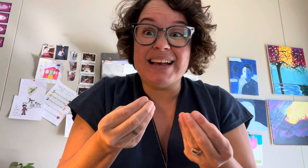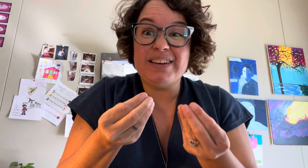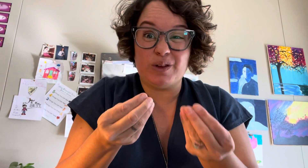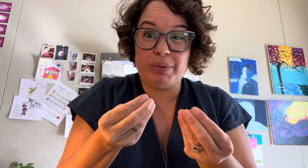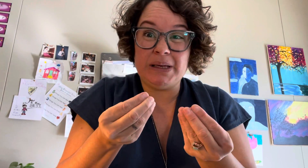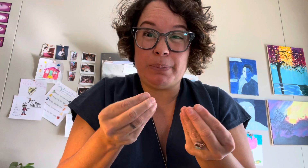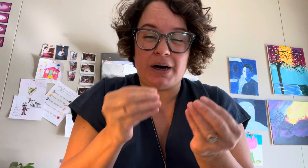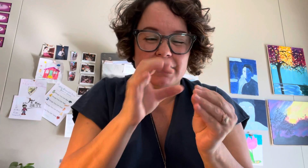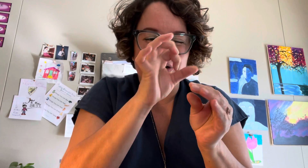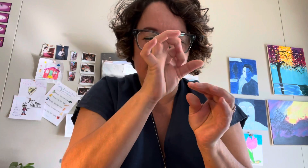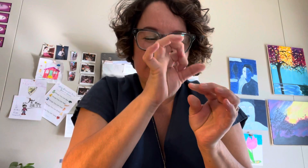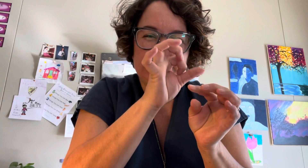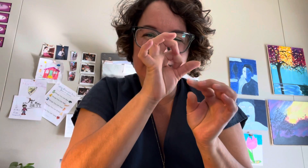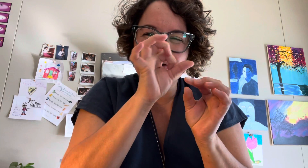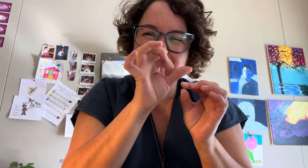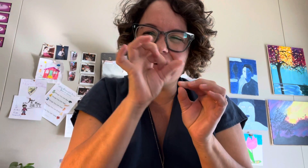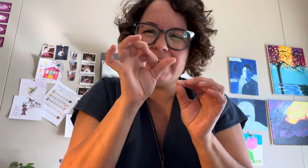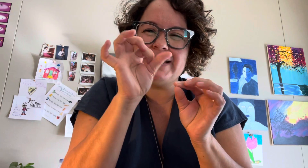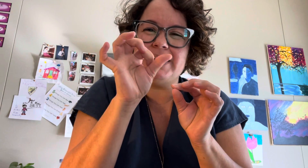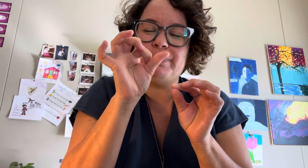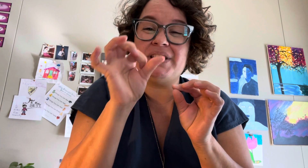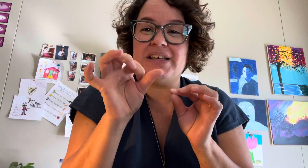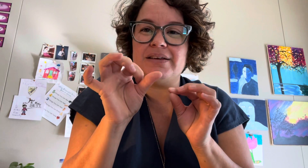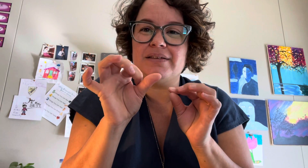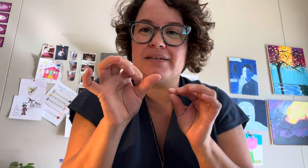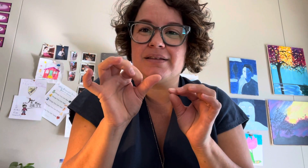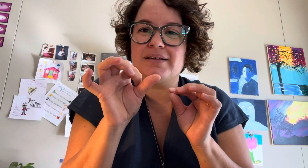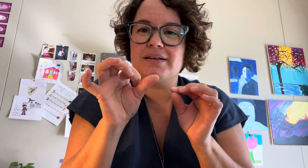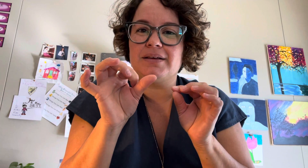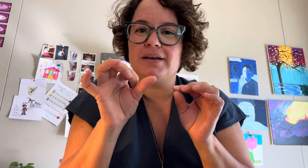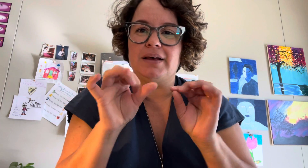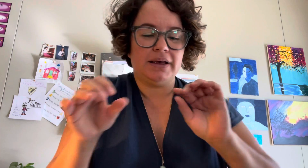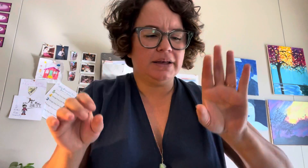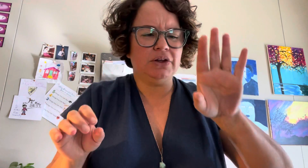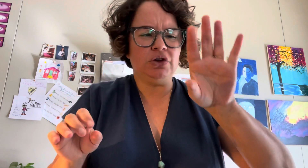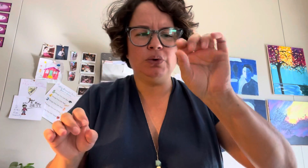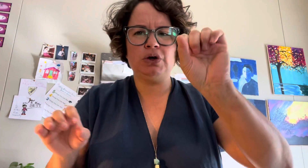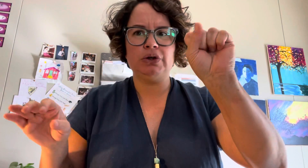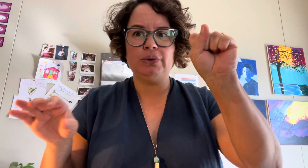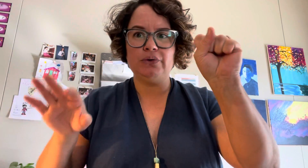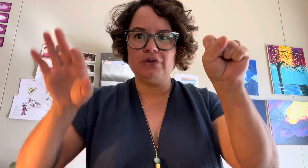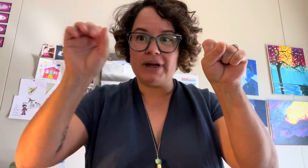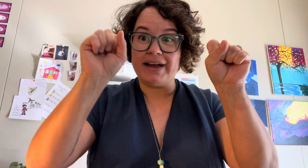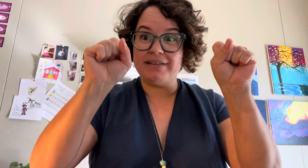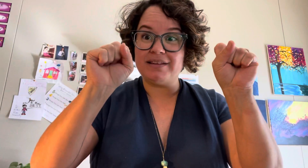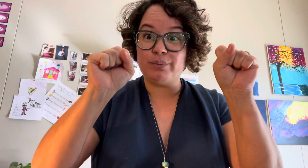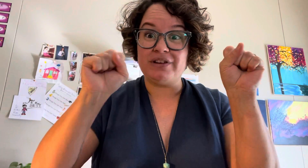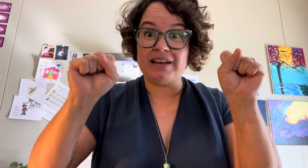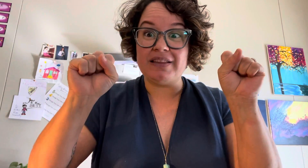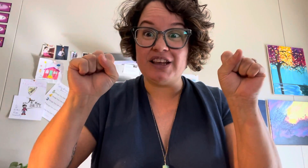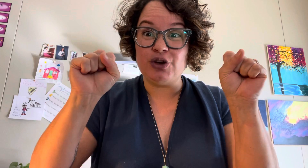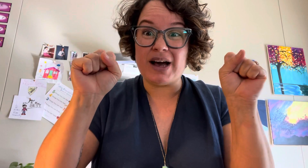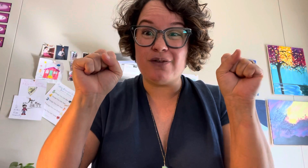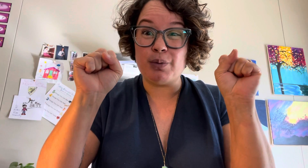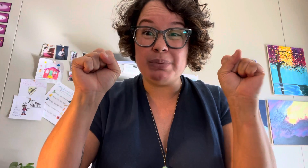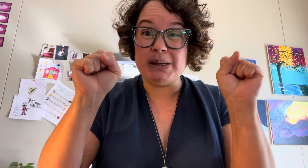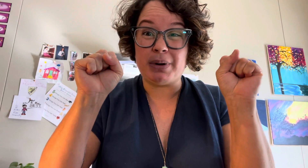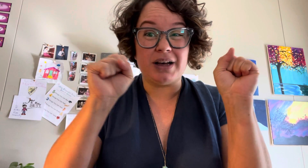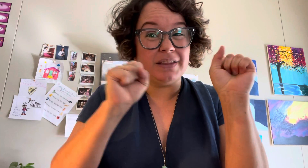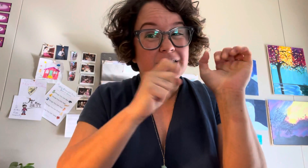of the pea pod are little tiny peas. Can you close your hands and pretend that you have a pea pod? The